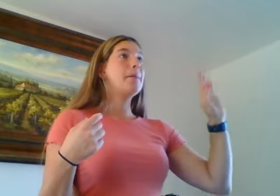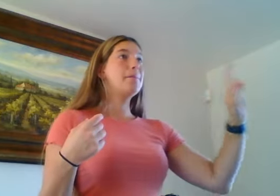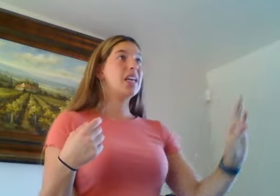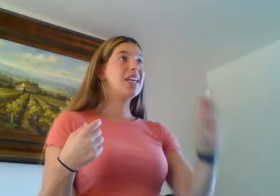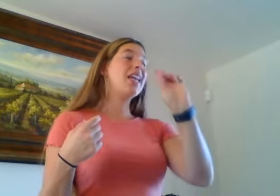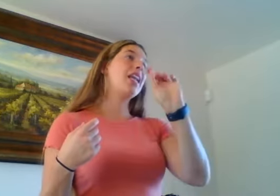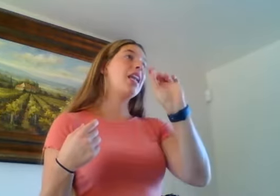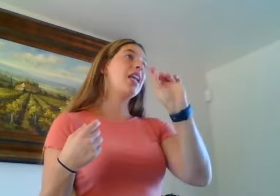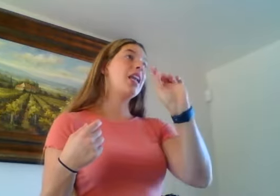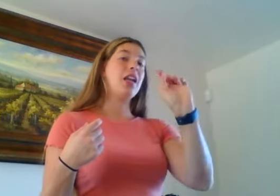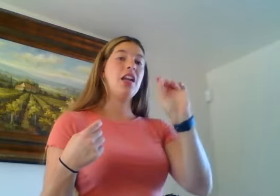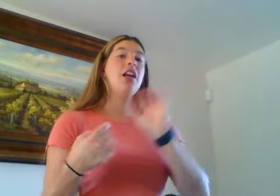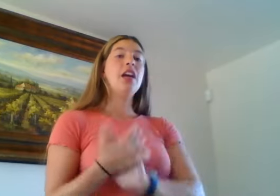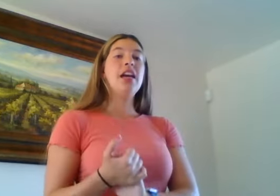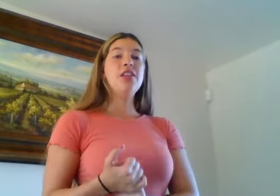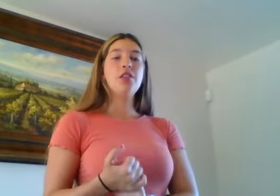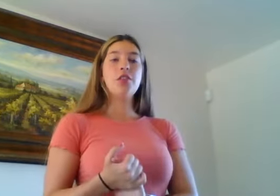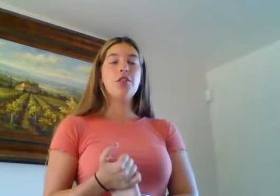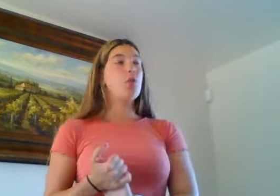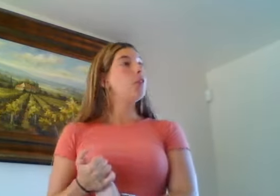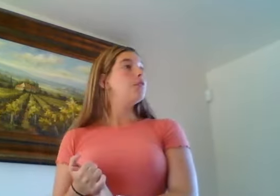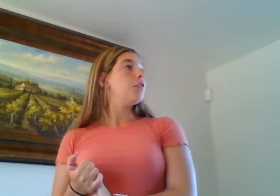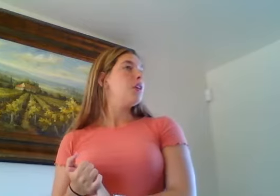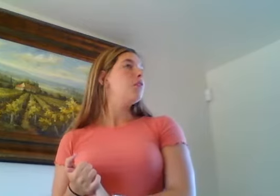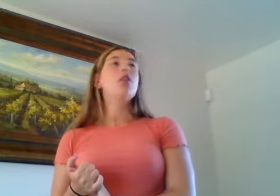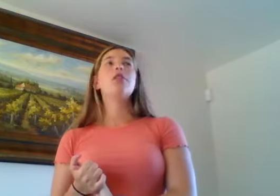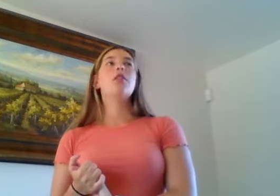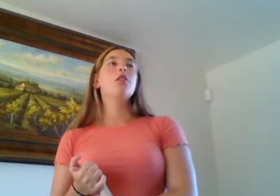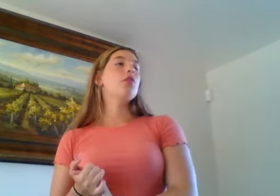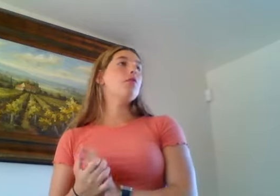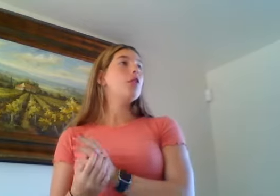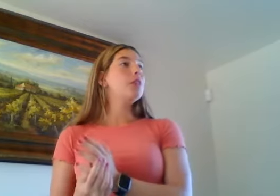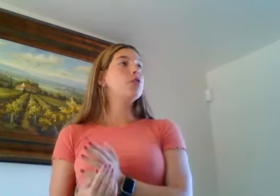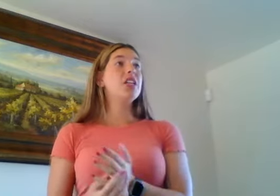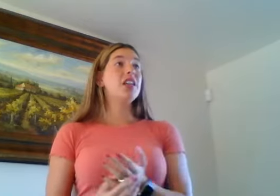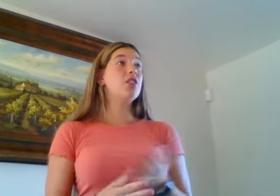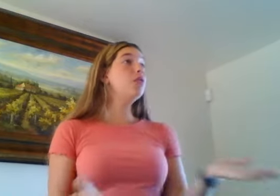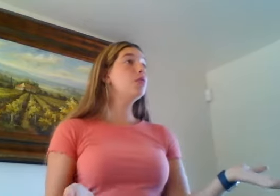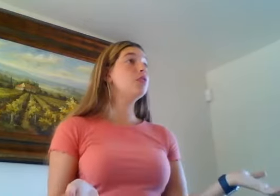Begin. Any other word for me or another verb that we can use?